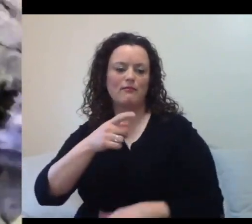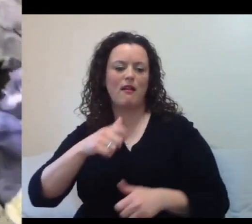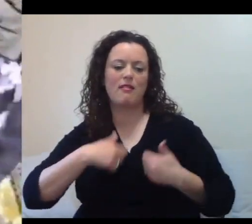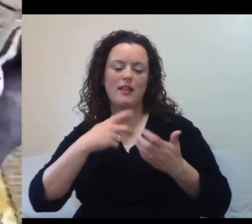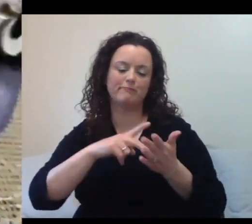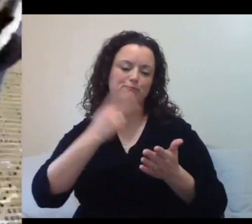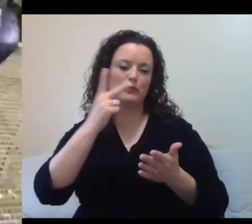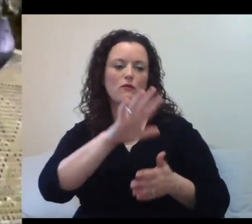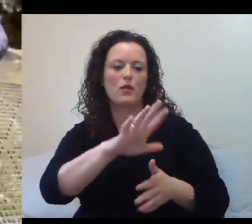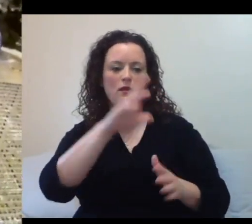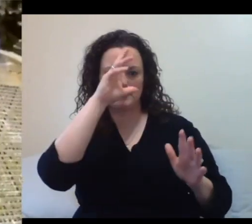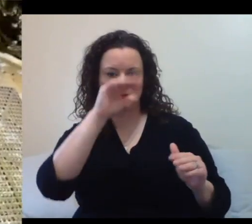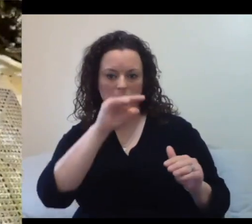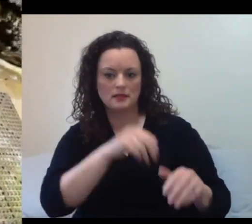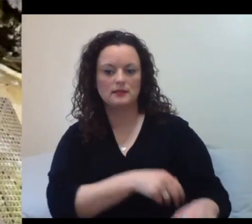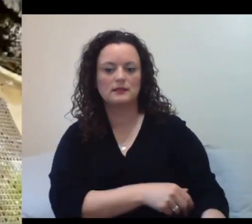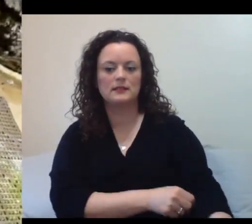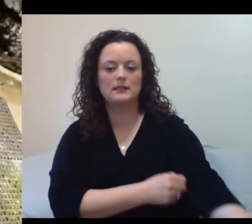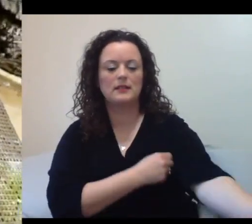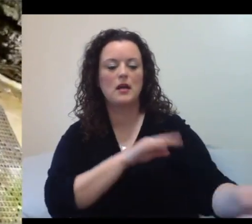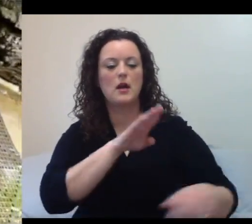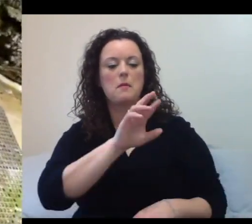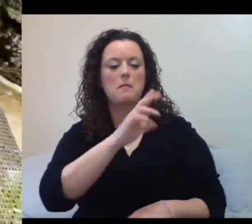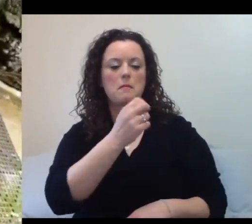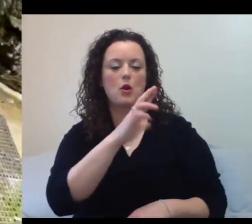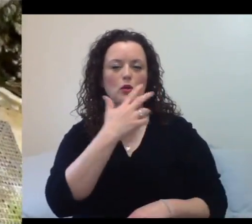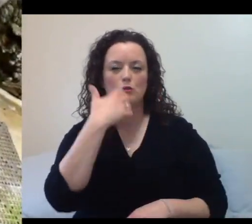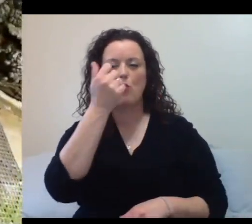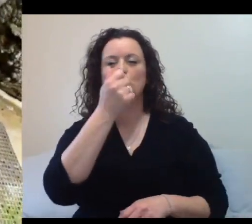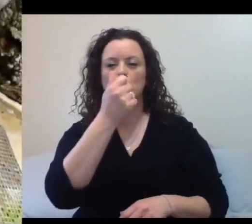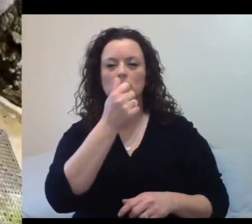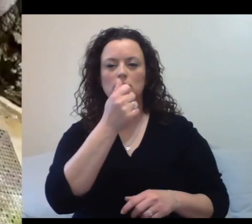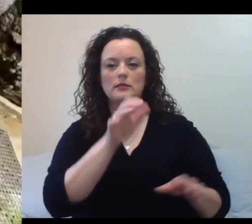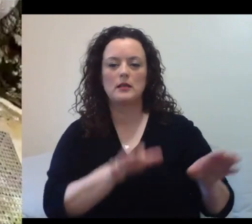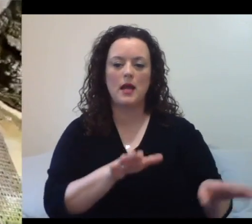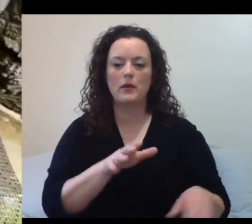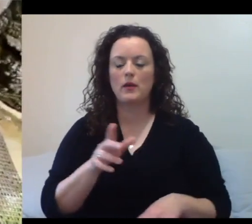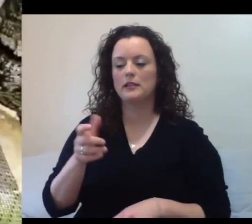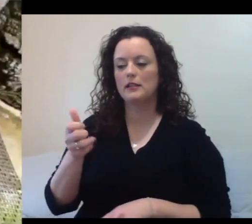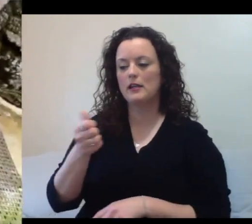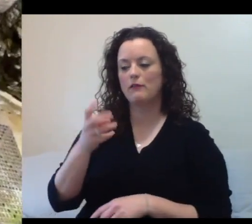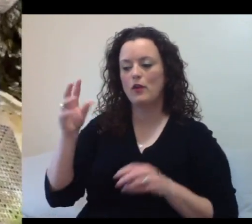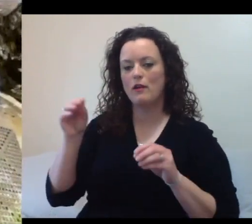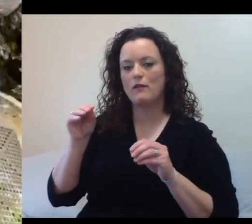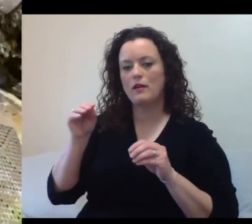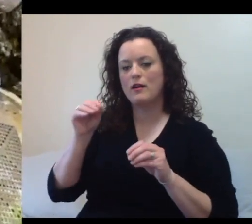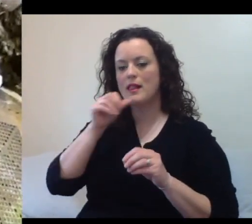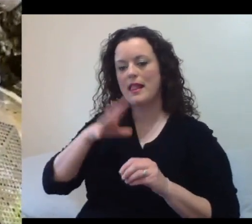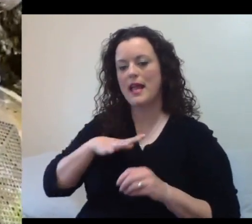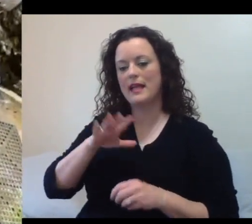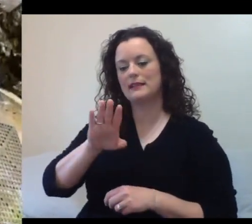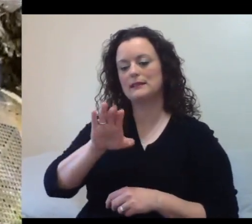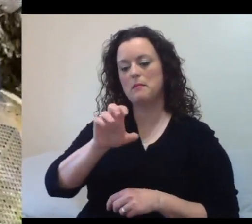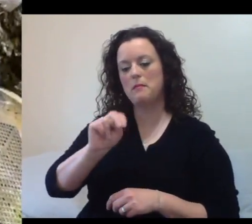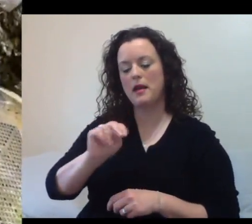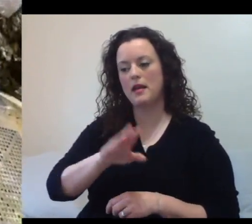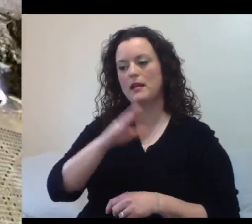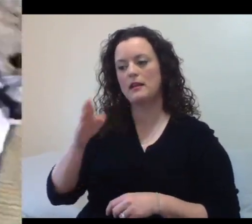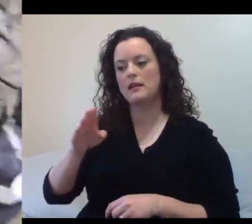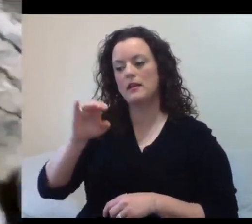have a few of our Magellanic penguins hanging out with us too. This is Ben, Jerry, and Maggie. And then we also have rock hoppers in here too. They're the